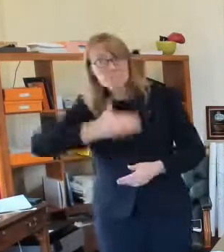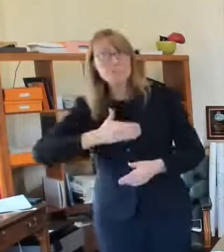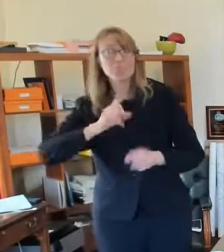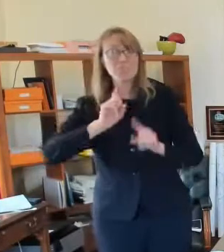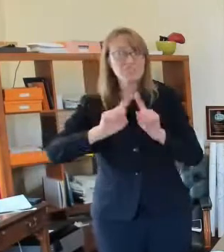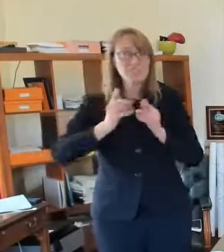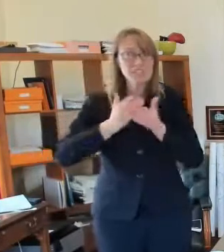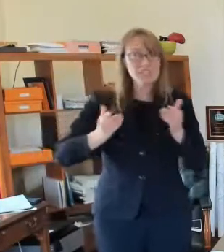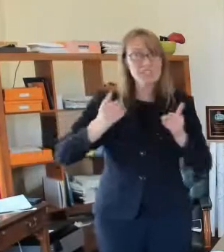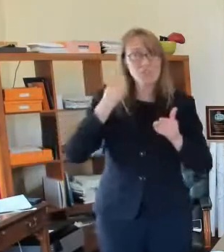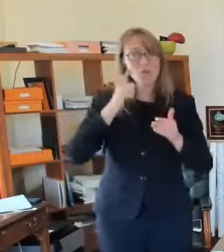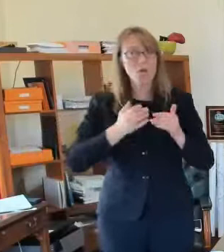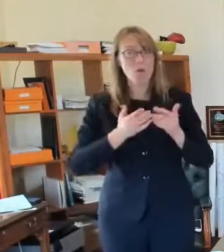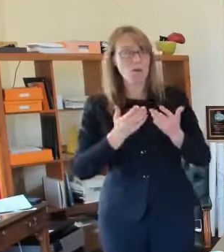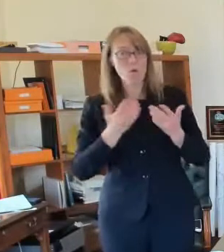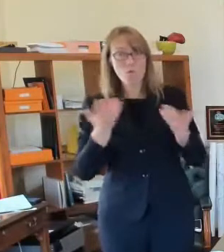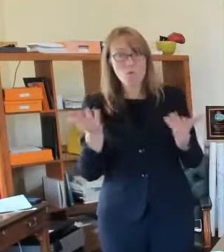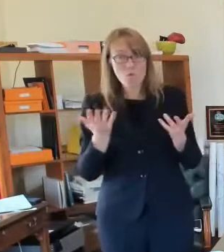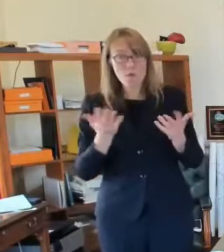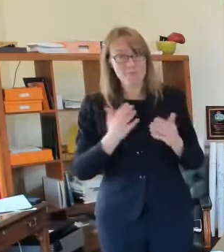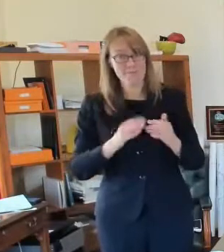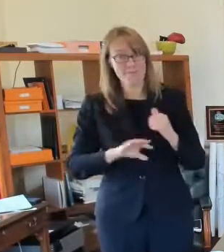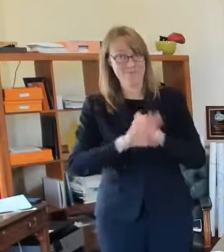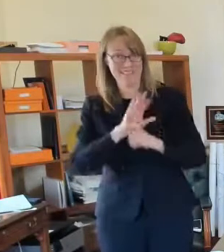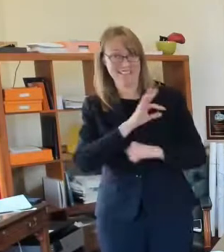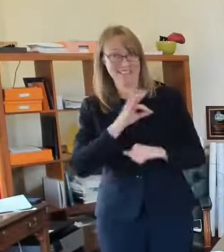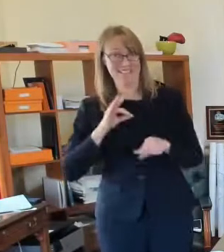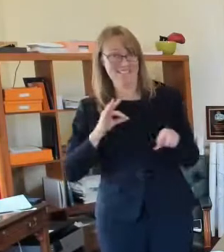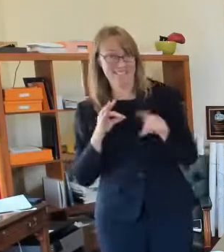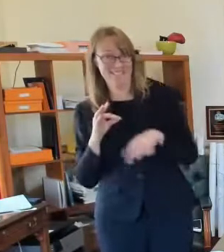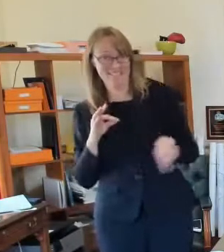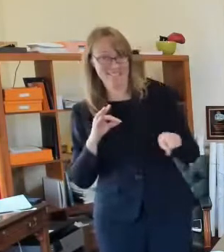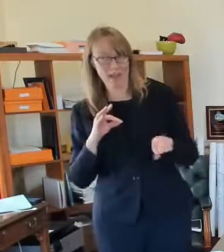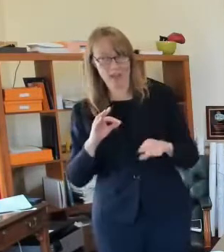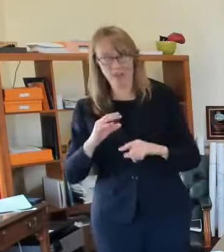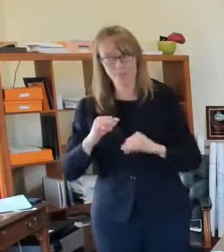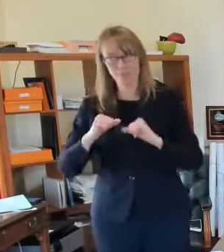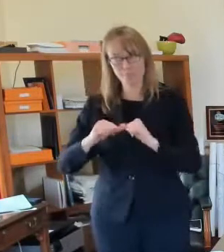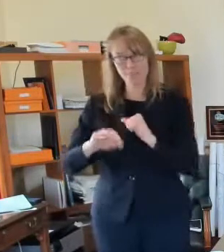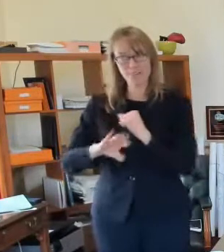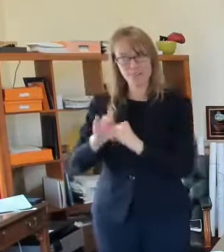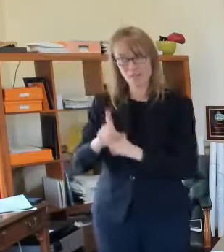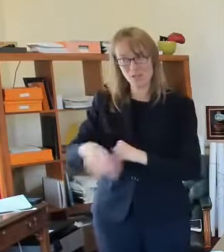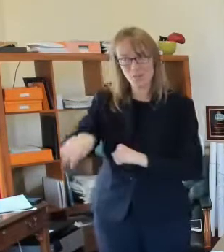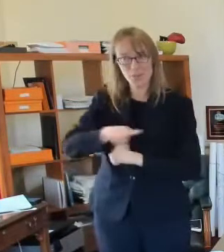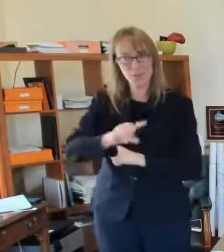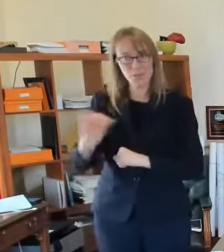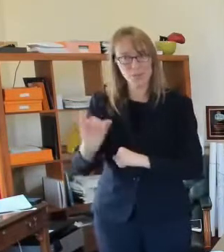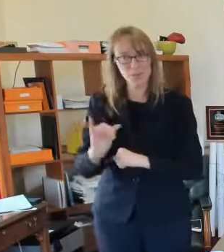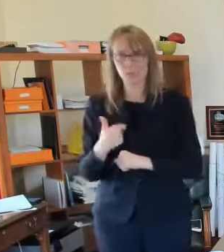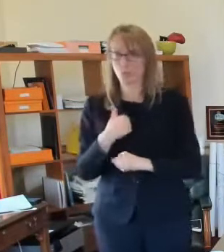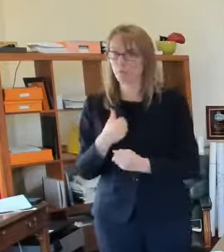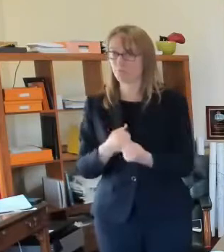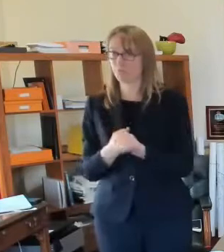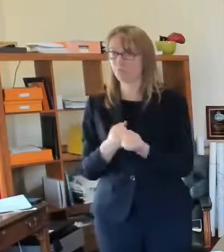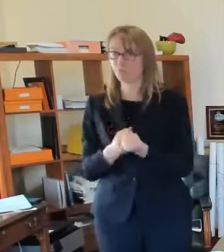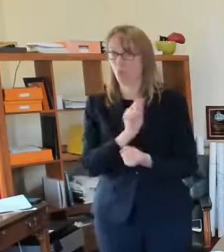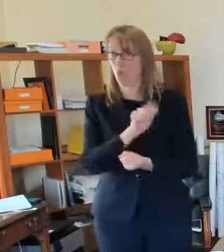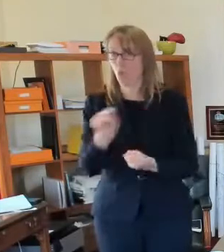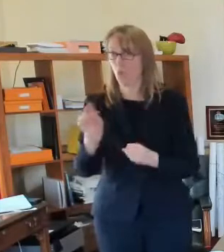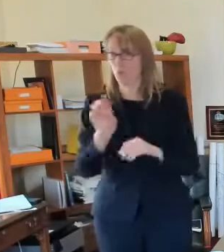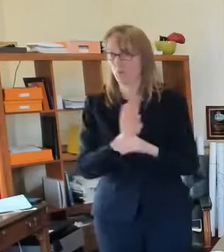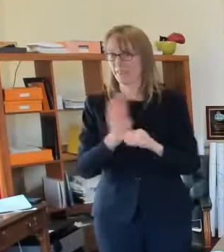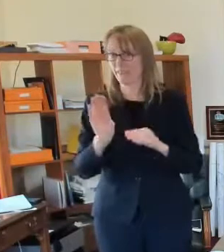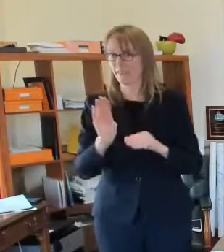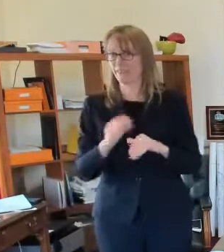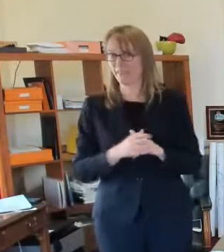yes i am a big proponent of patronizing those businesses that are really